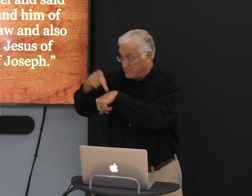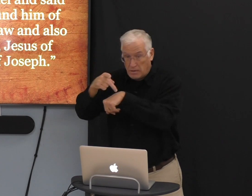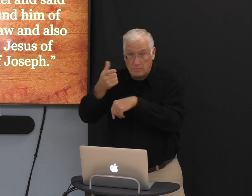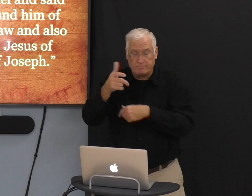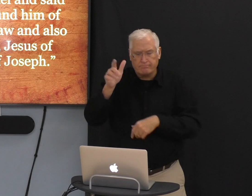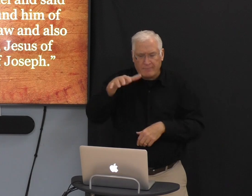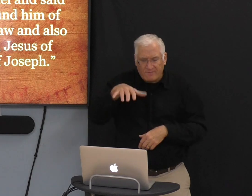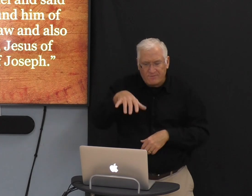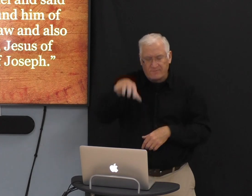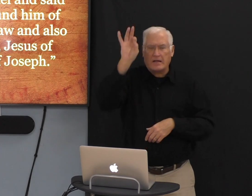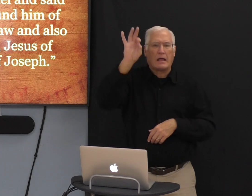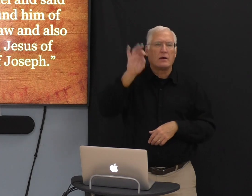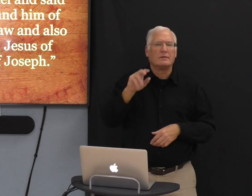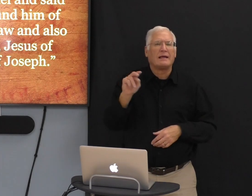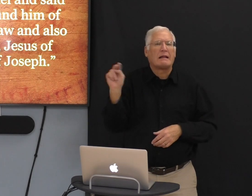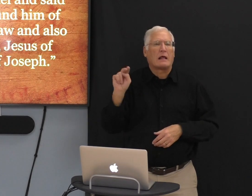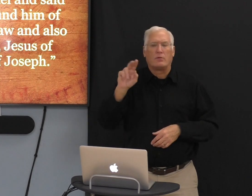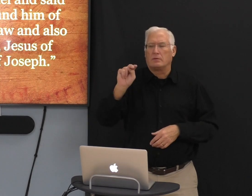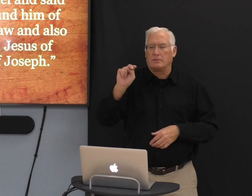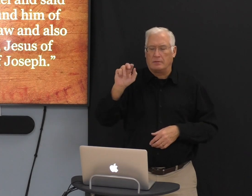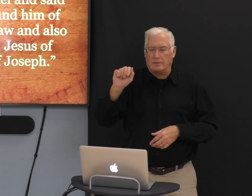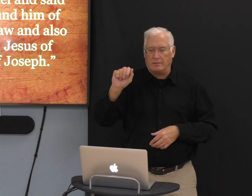Philip found Nathanael.